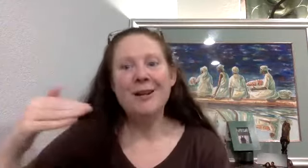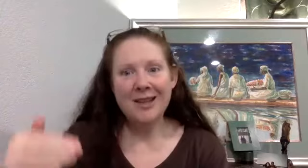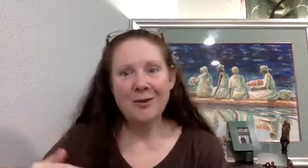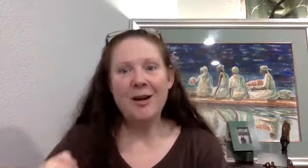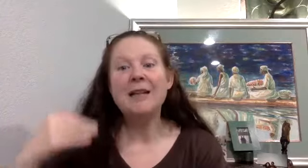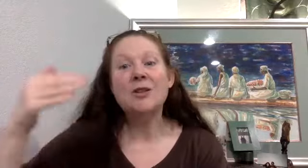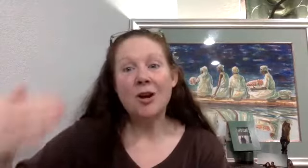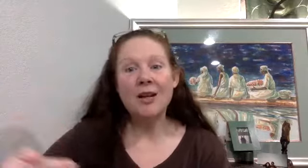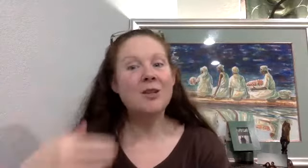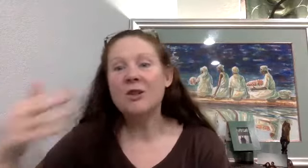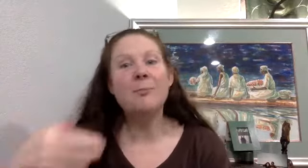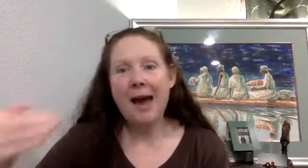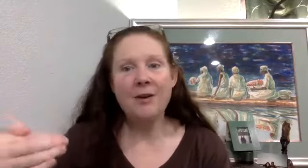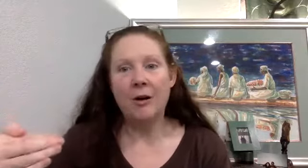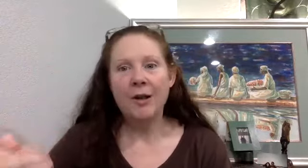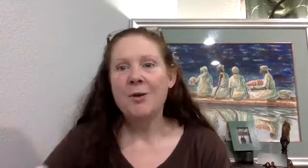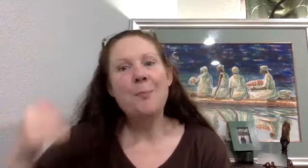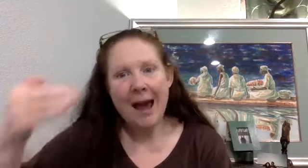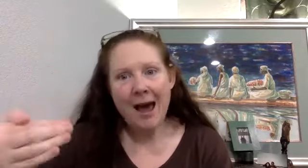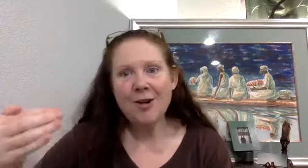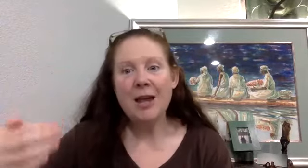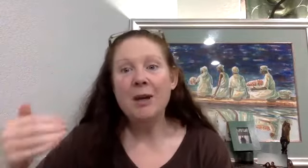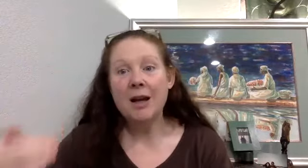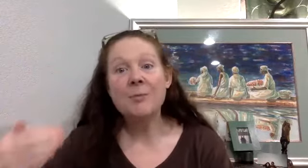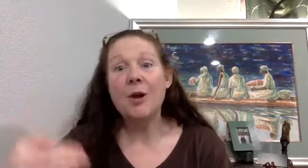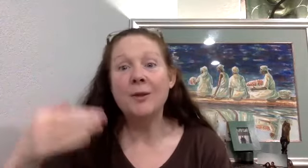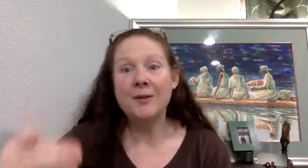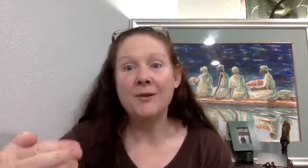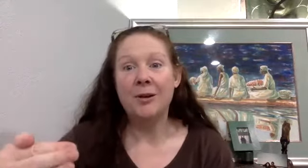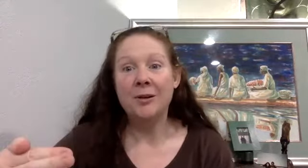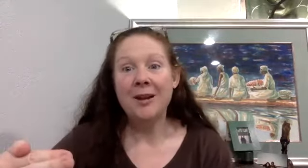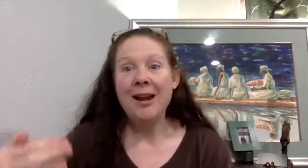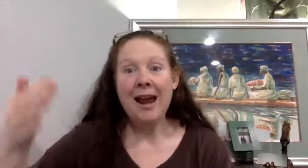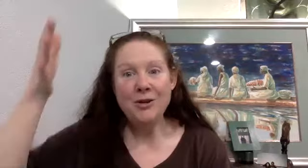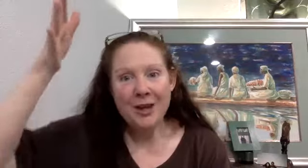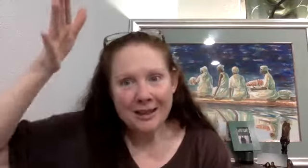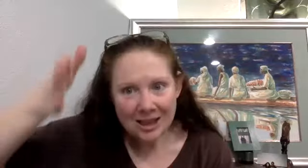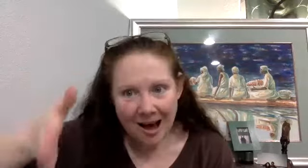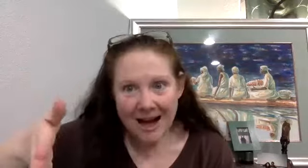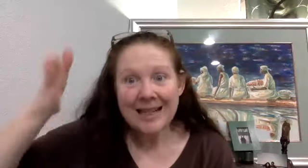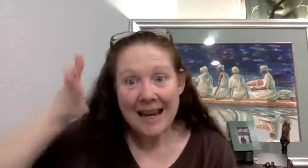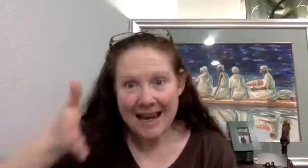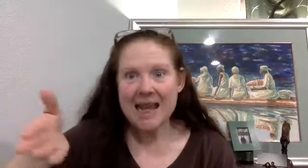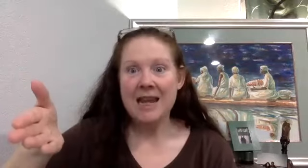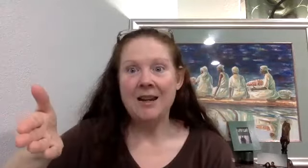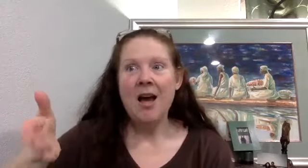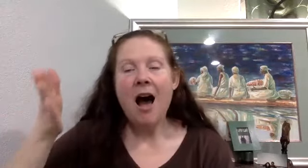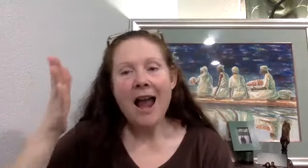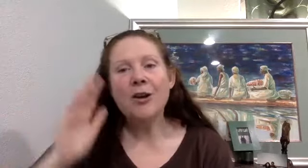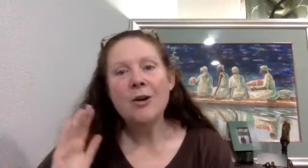subtle. And it's just a pattern. The pattern then becomes the only signal. And you get locked in. I couldn't